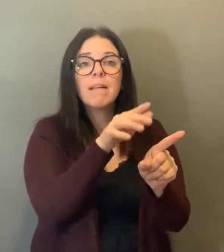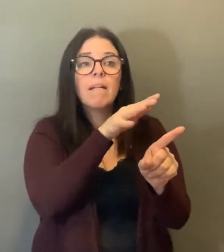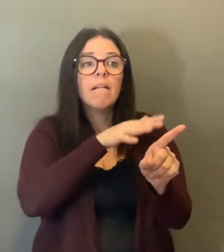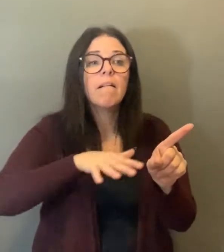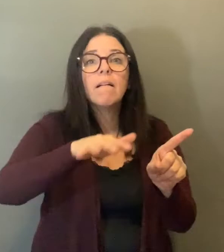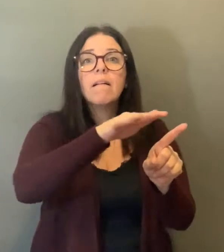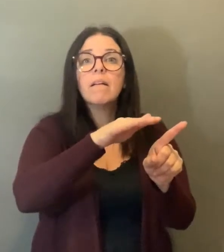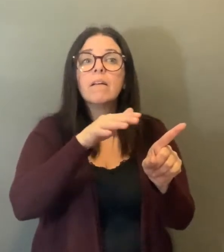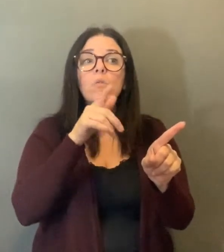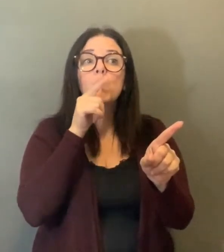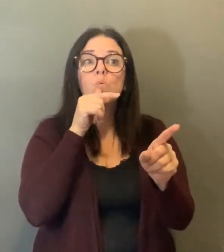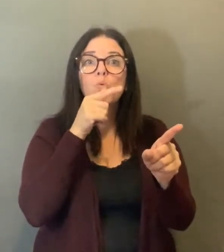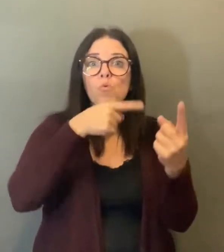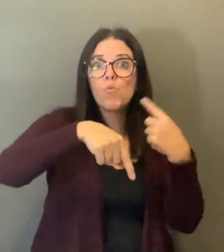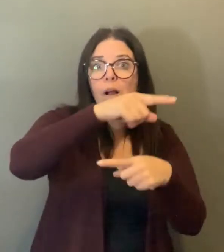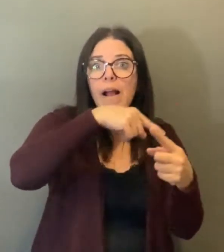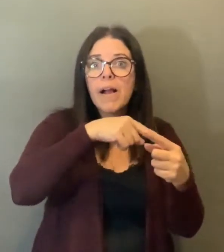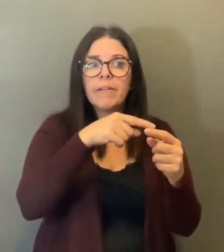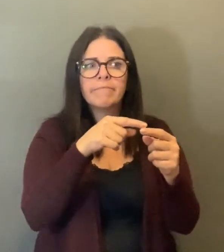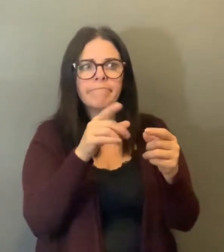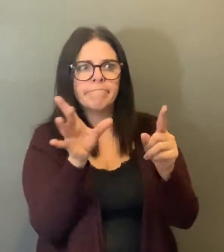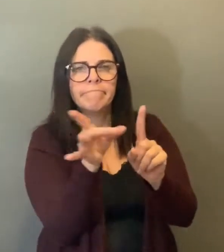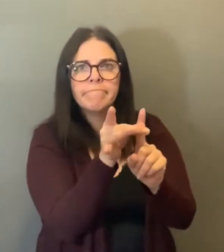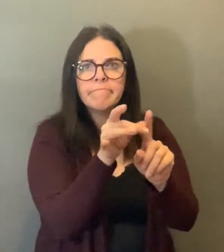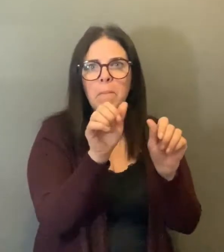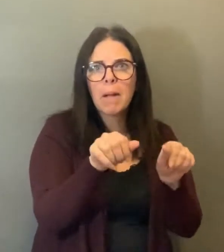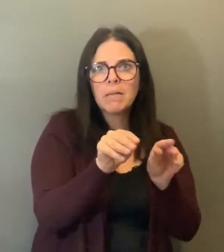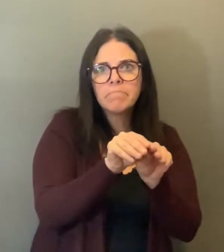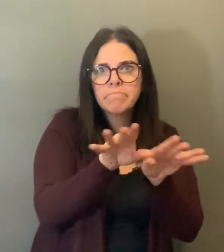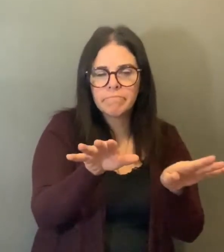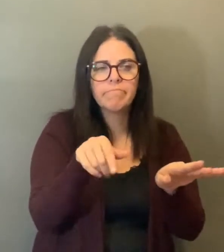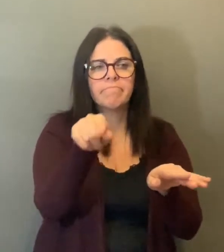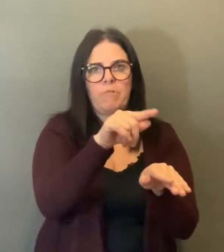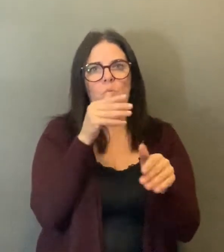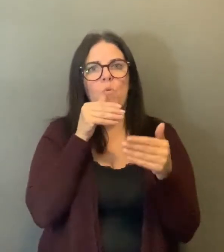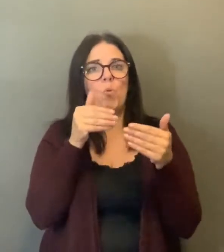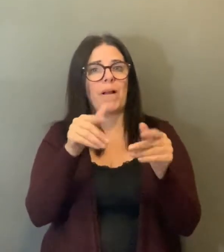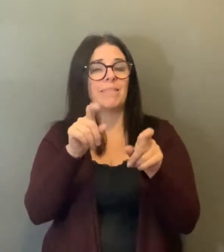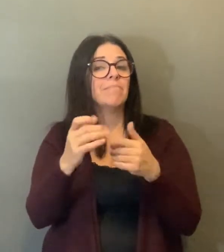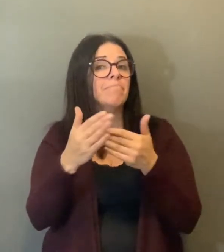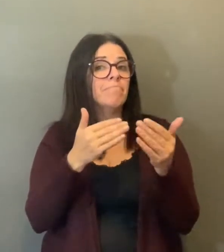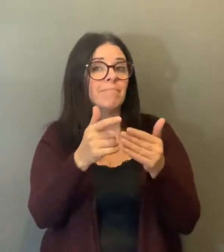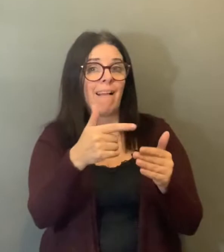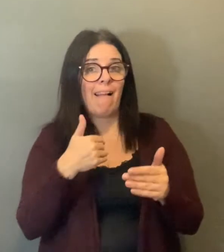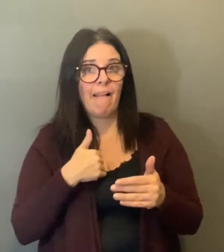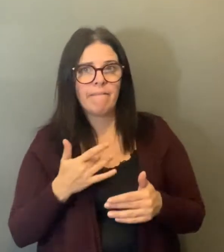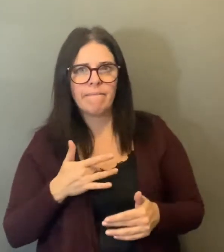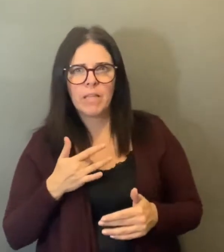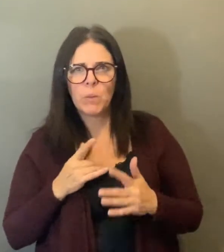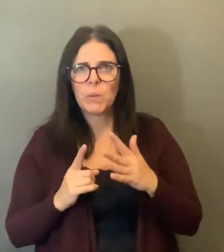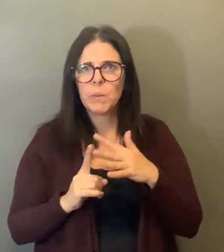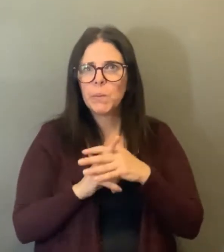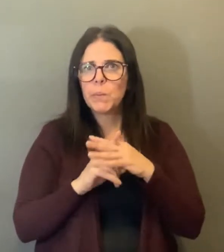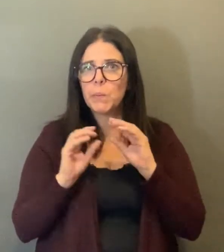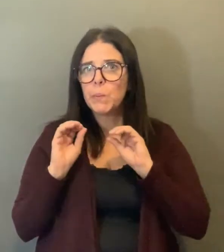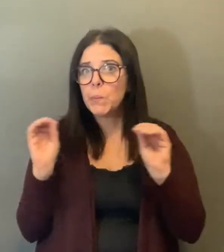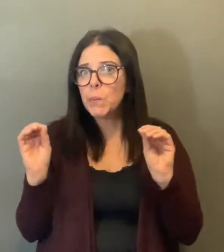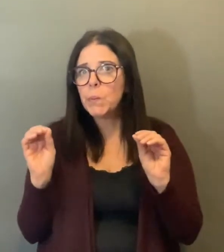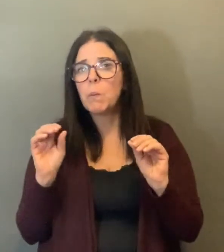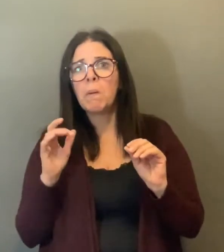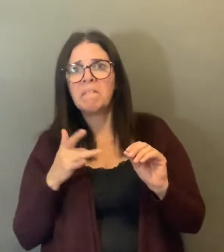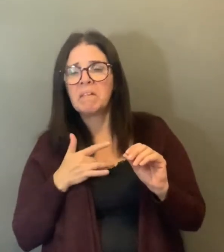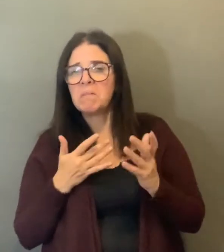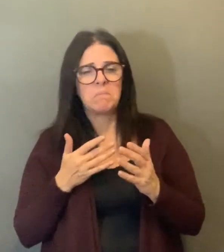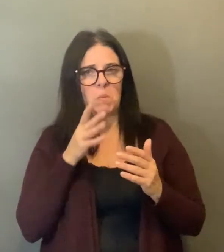be tested as soon as possible if they develop symptoms of COVID-19. Certain groups have been prioritized for